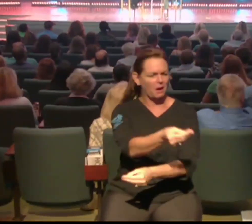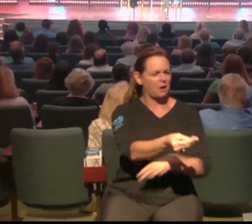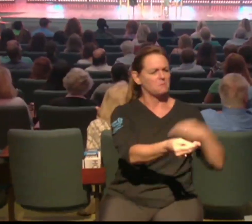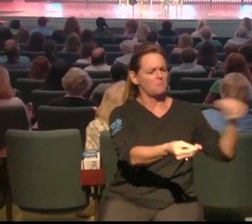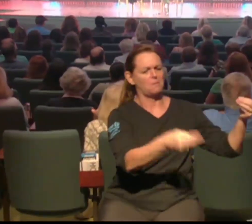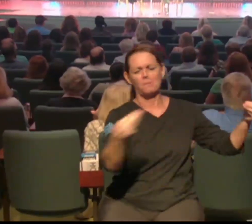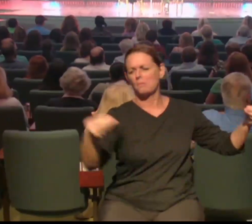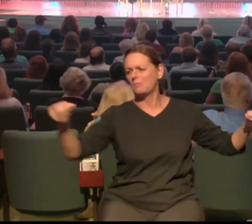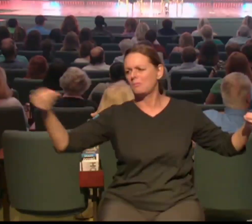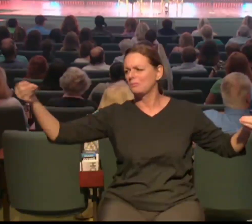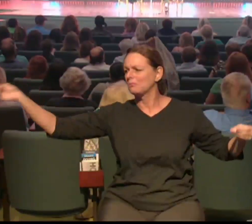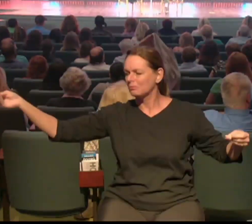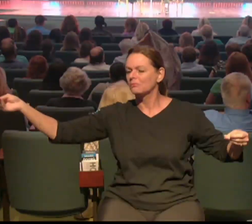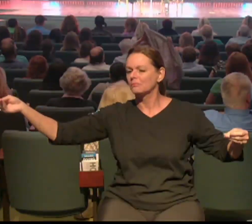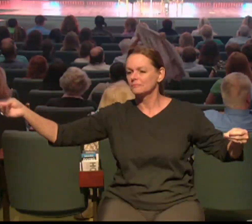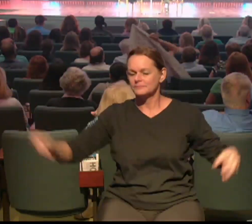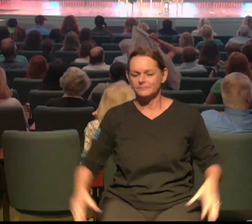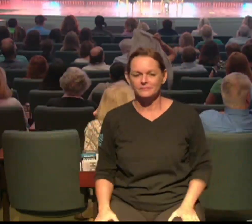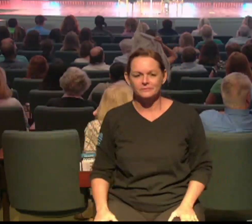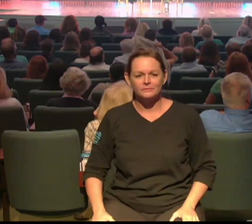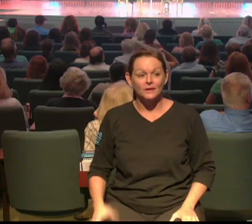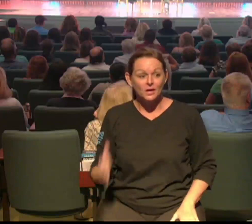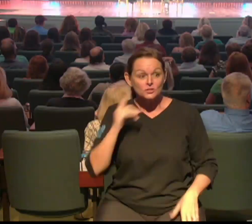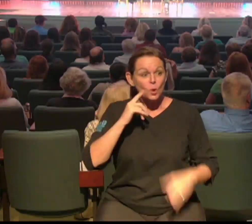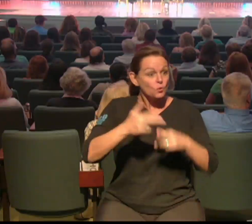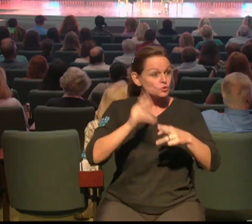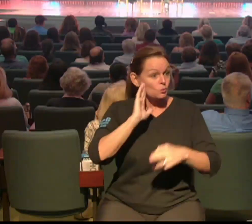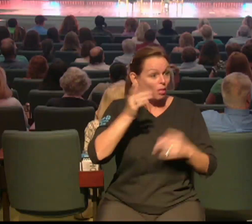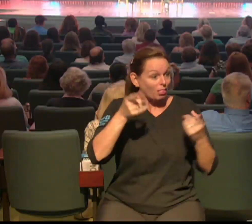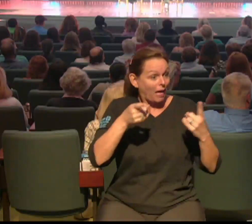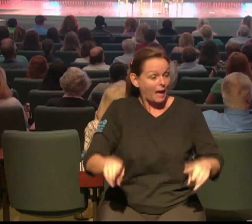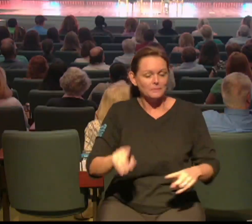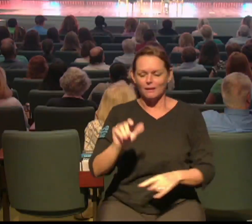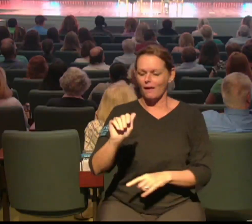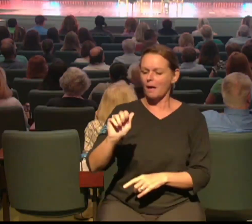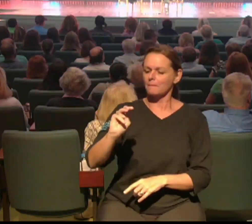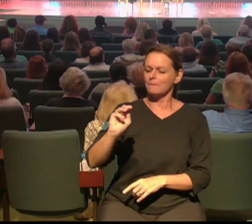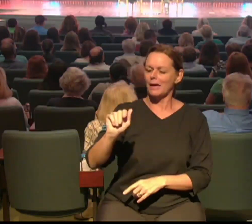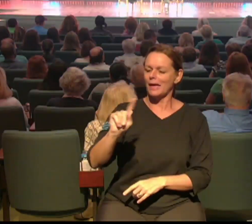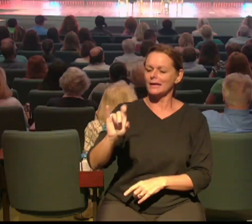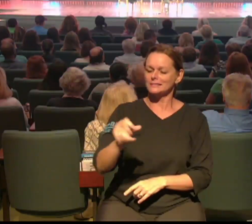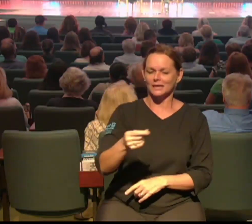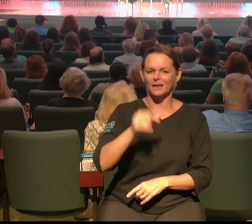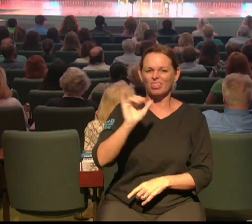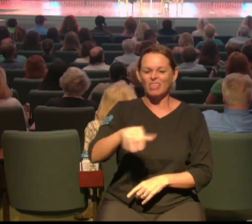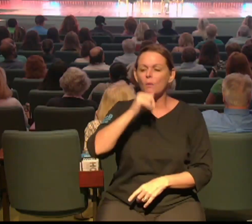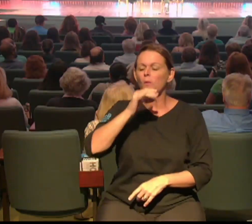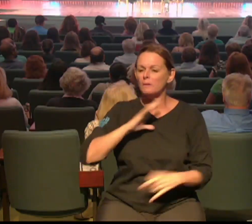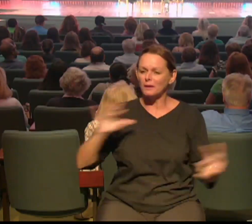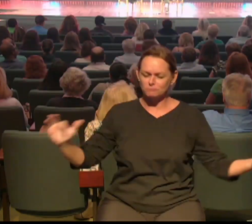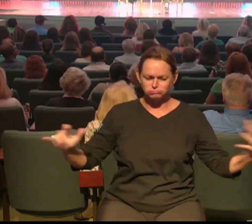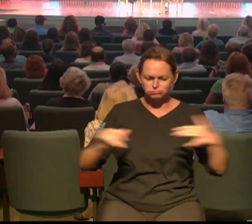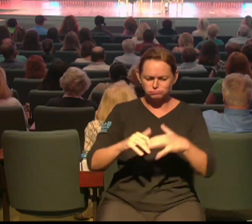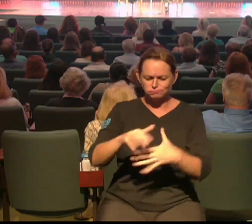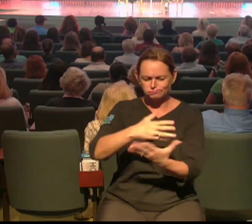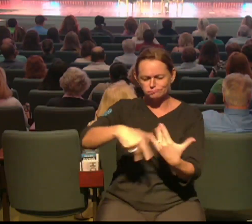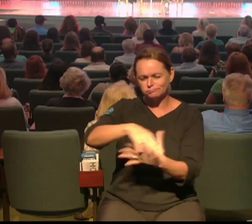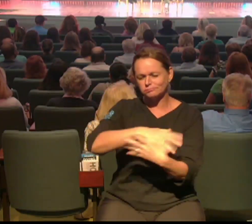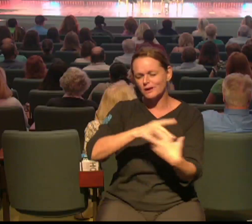excited because we're on the countdown to Amazing. And Amazing is the time of year that we gather all the girls of the house of